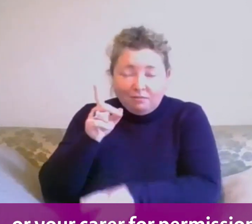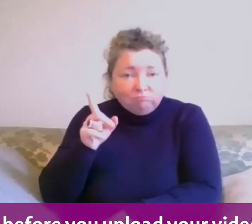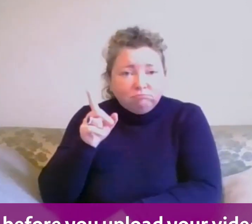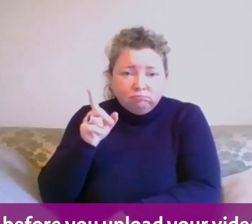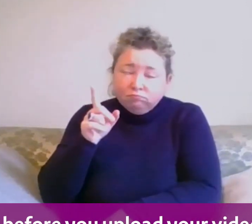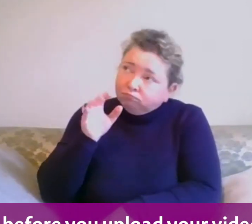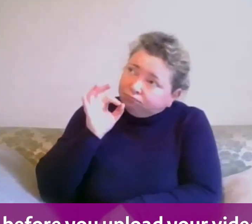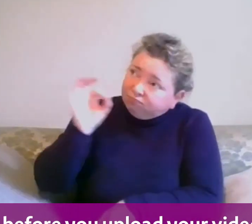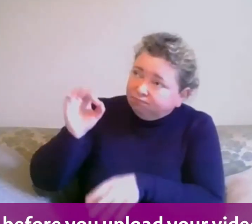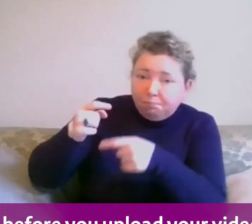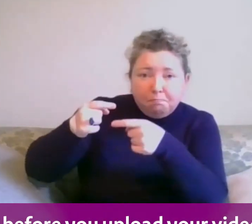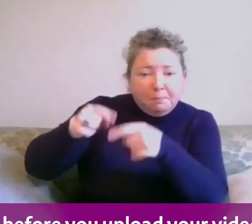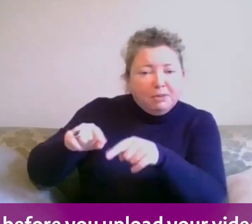before you upload your video.